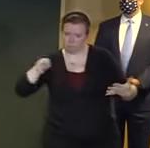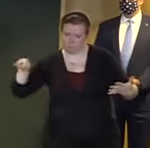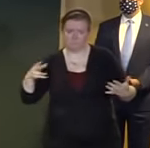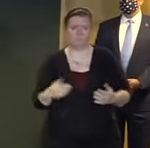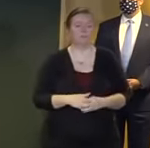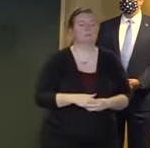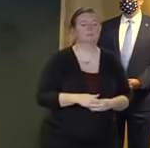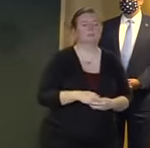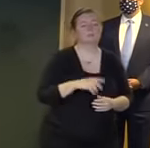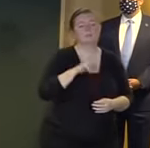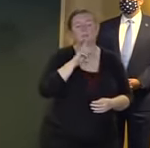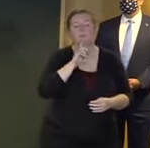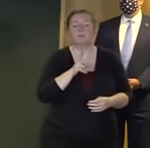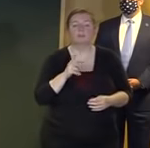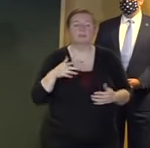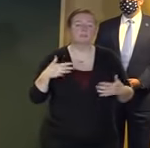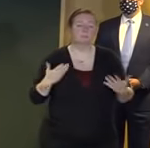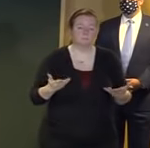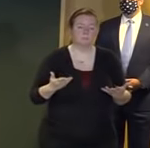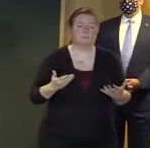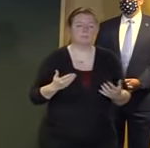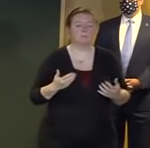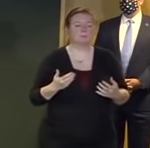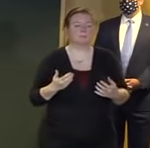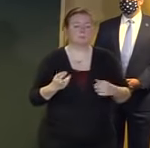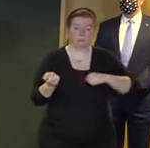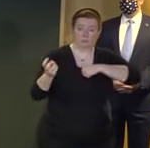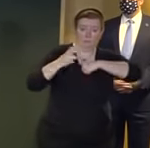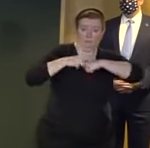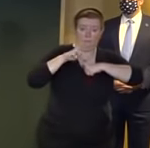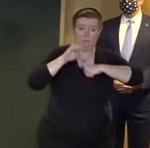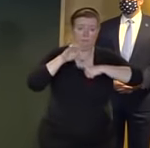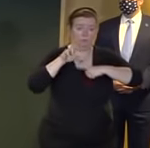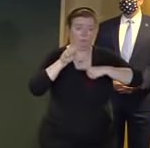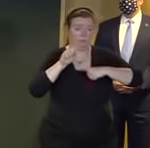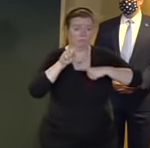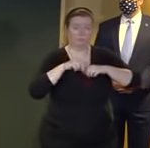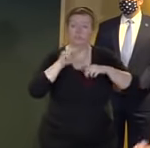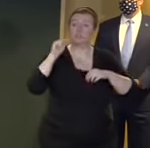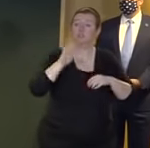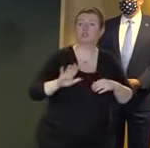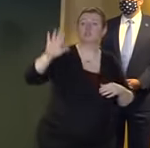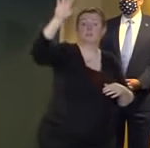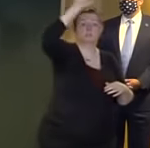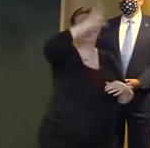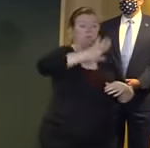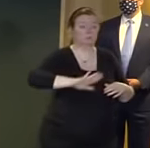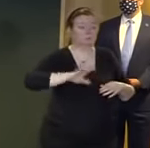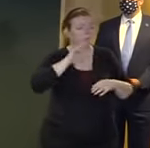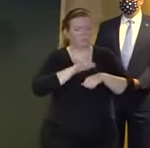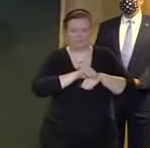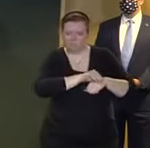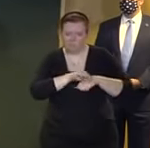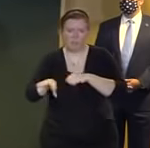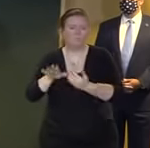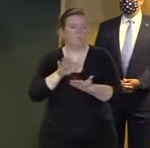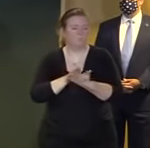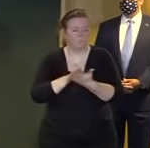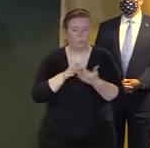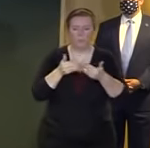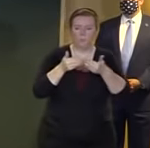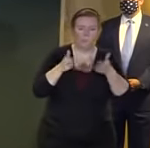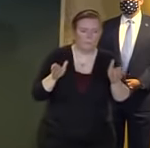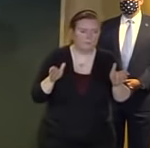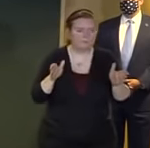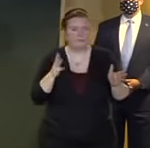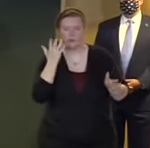uh reality of the virus is in our midst as it relates to any of these decisions so if we can